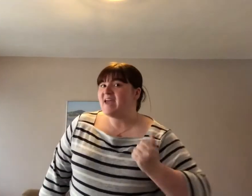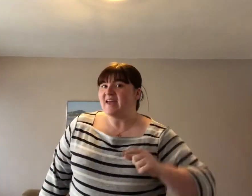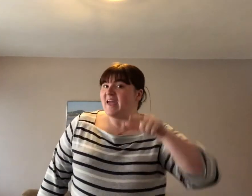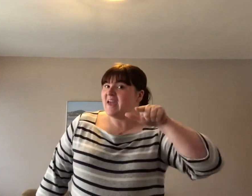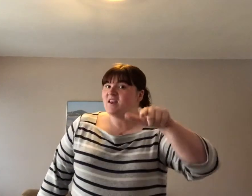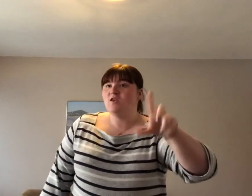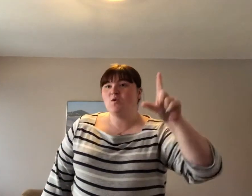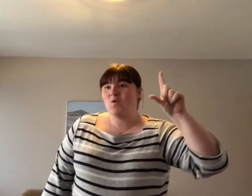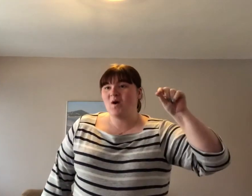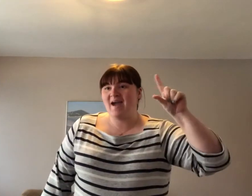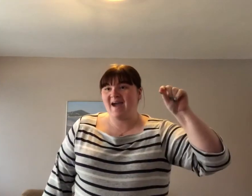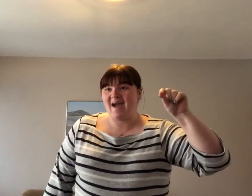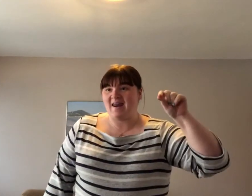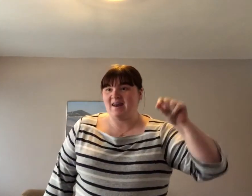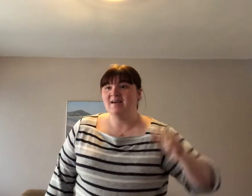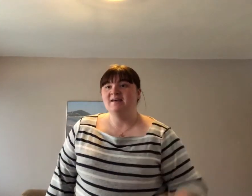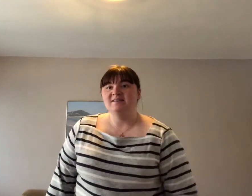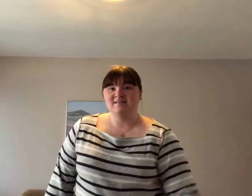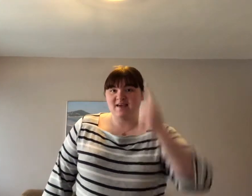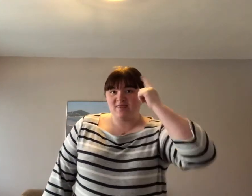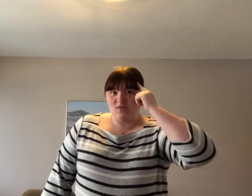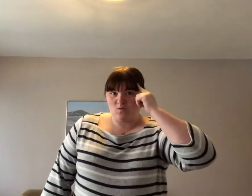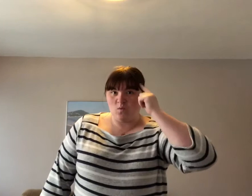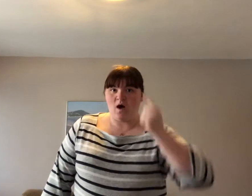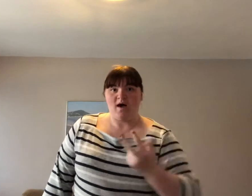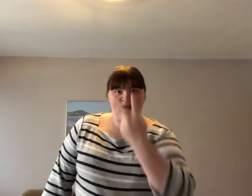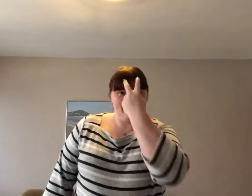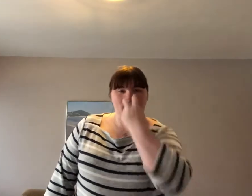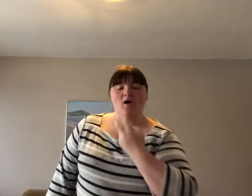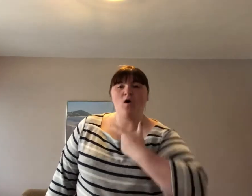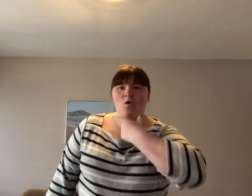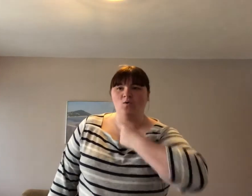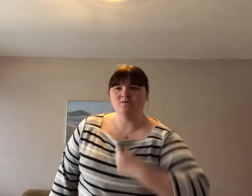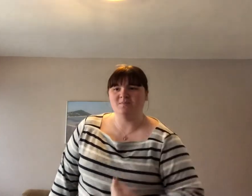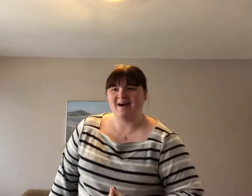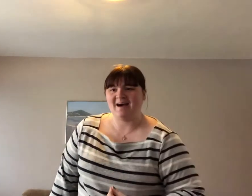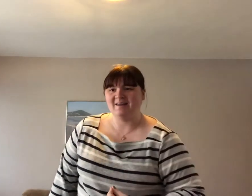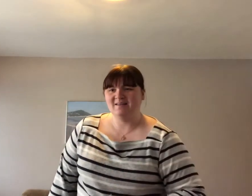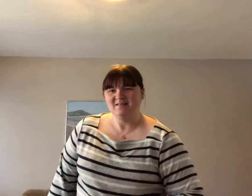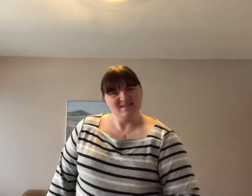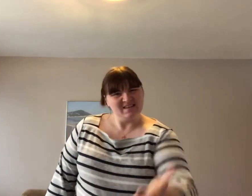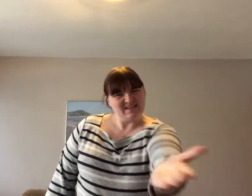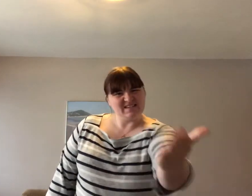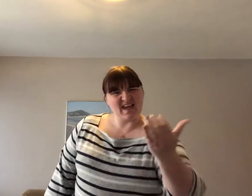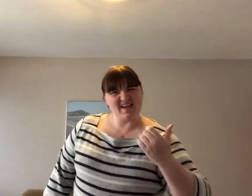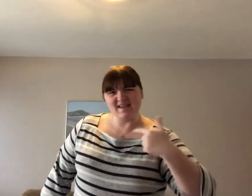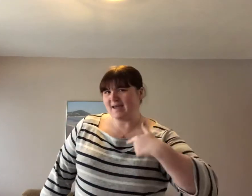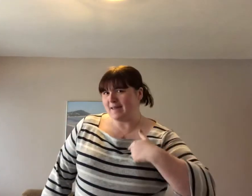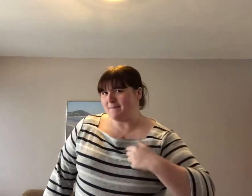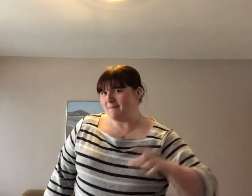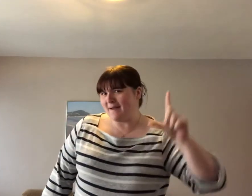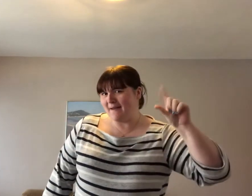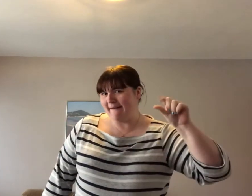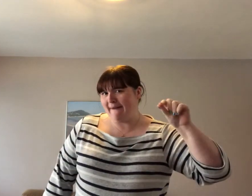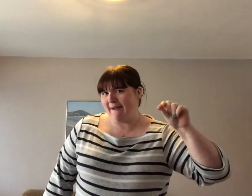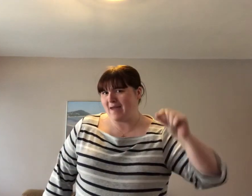in your hen, said the wise old man. Take in my hen?